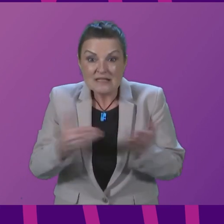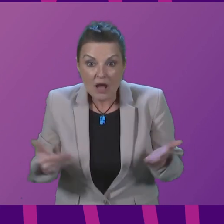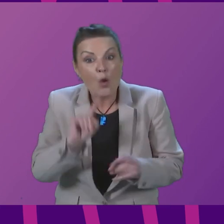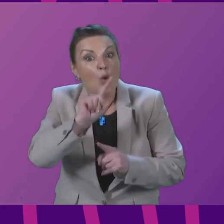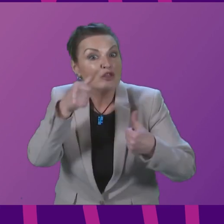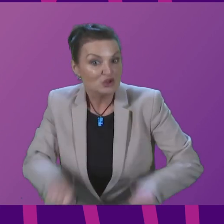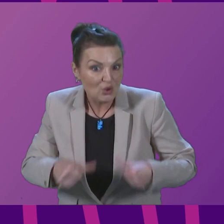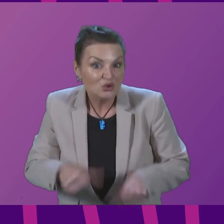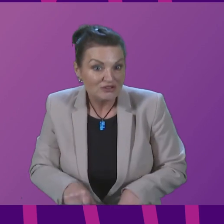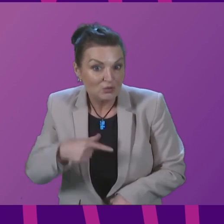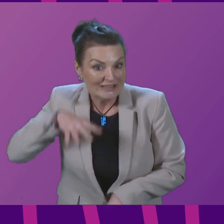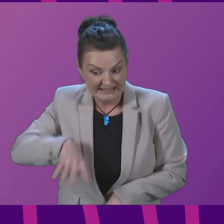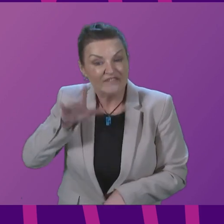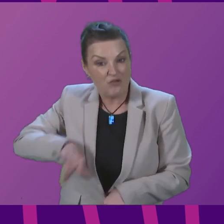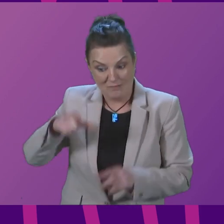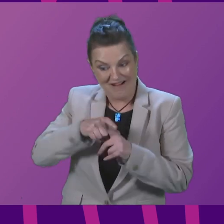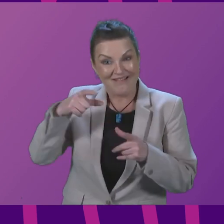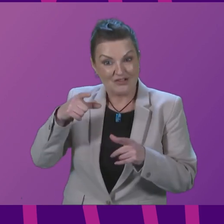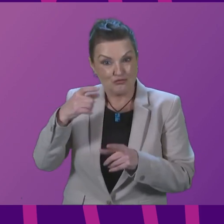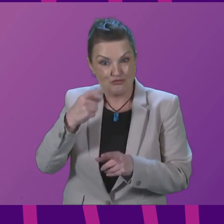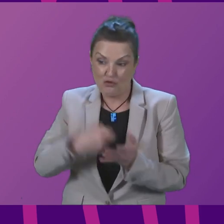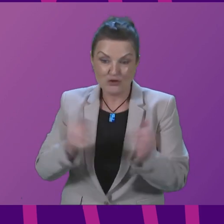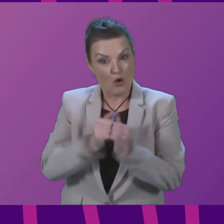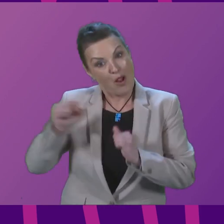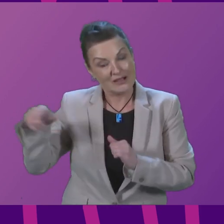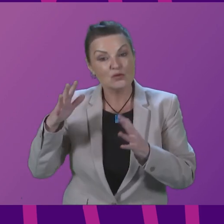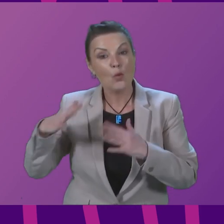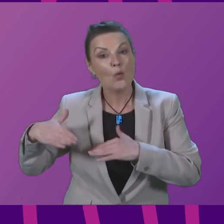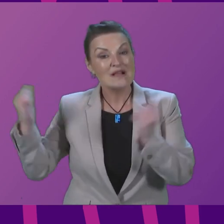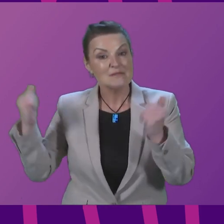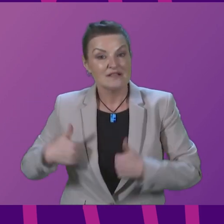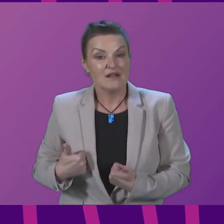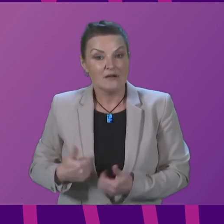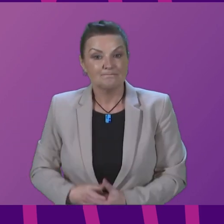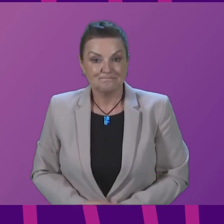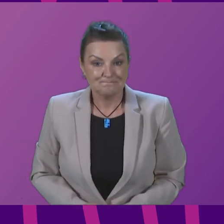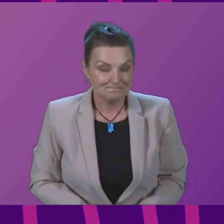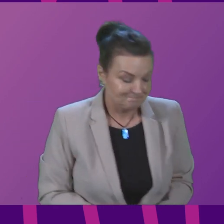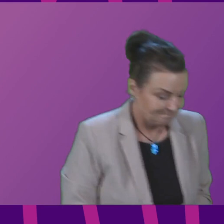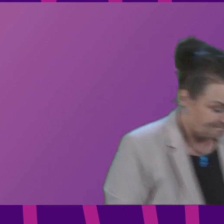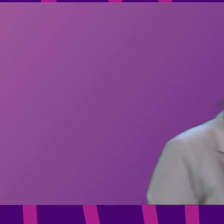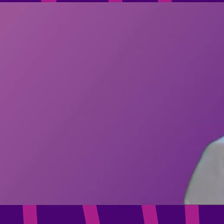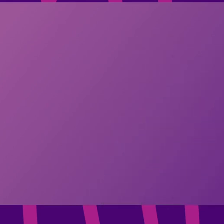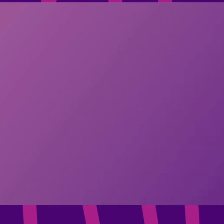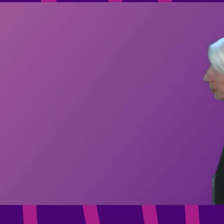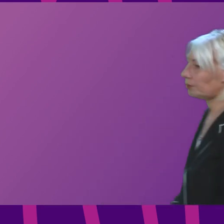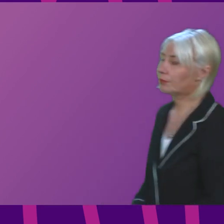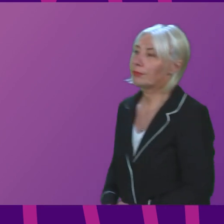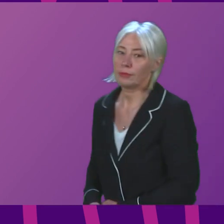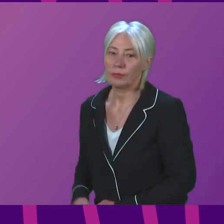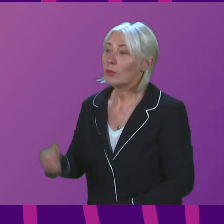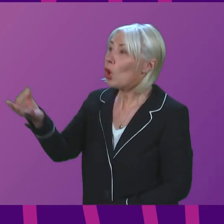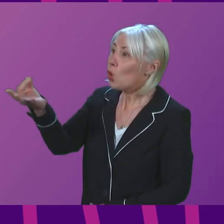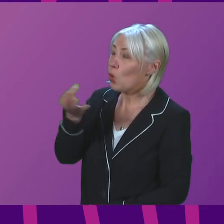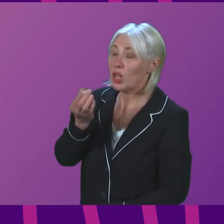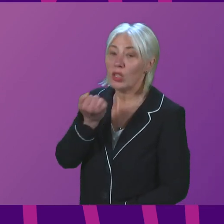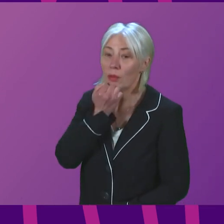the solutions that need to come from Douglas Ross's colleagues at Westminster. Question number two, Anna Sarwar. Presenter, can I